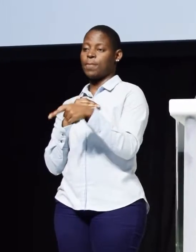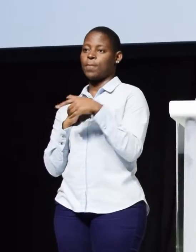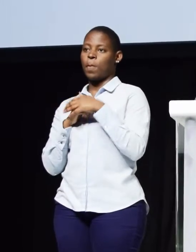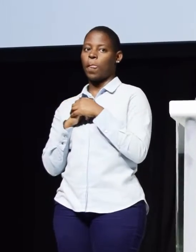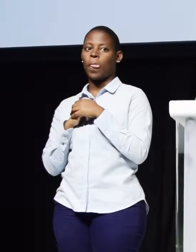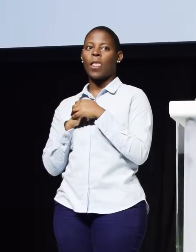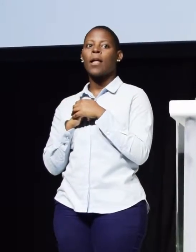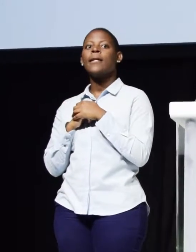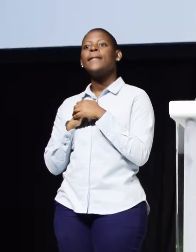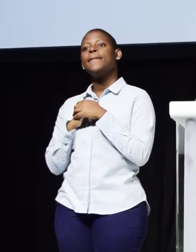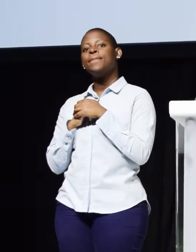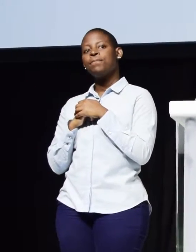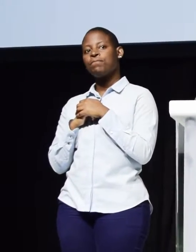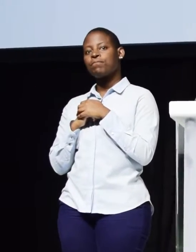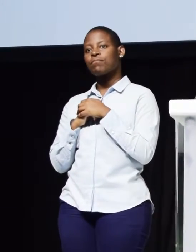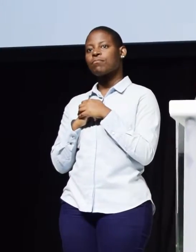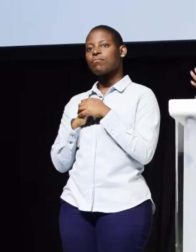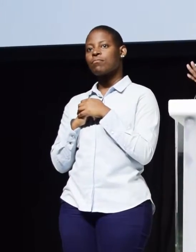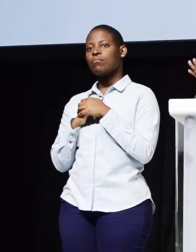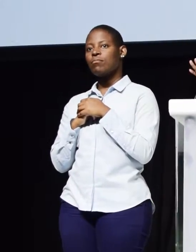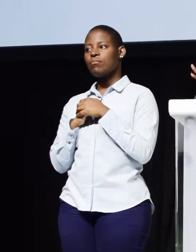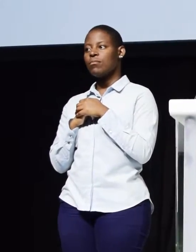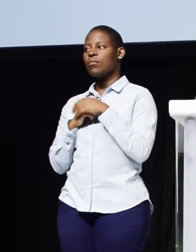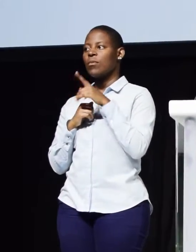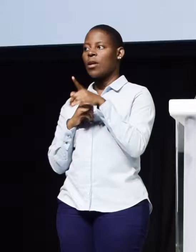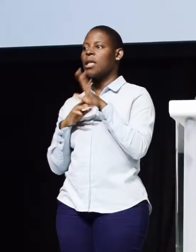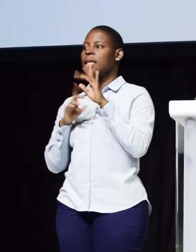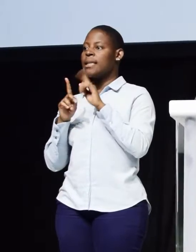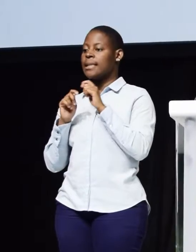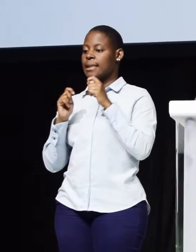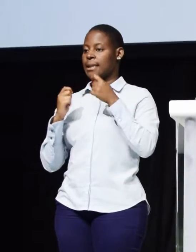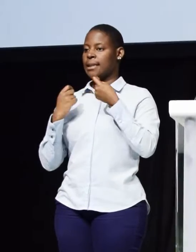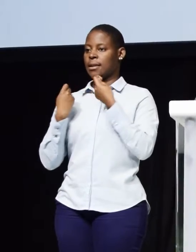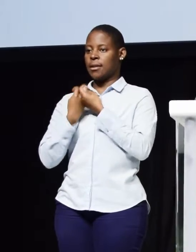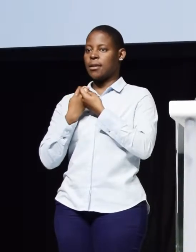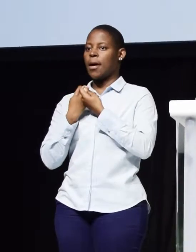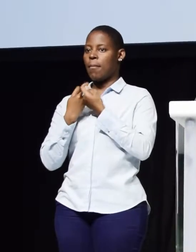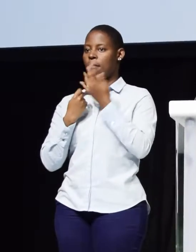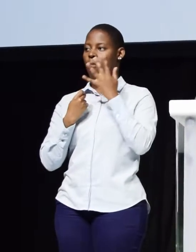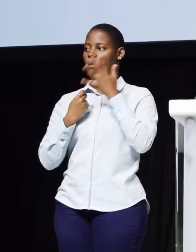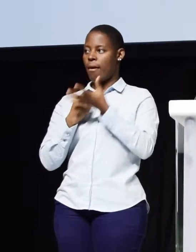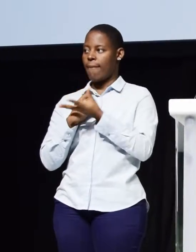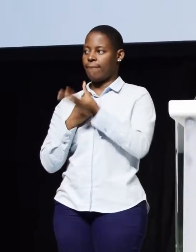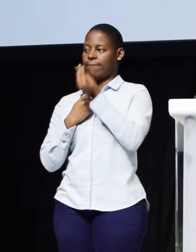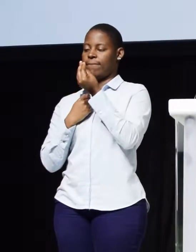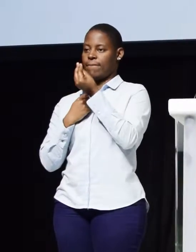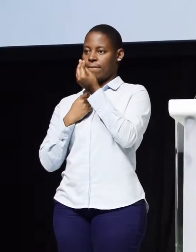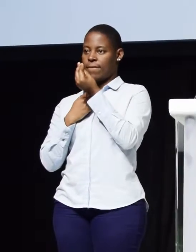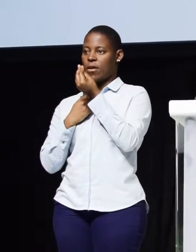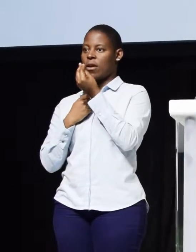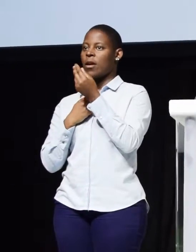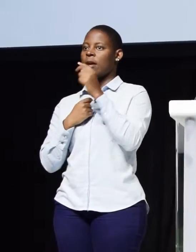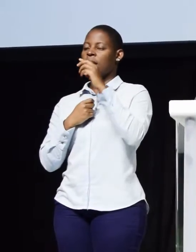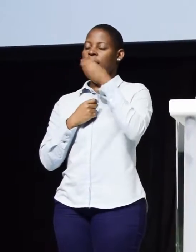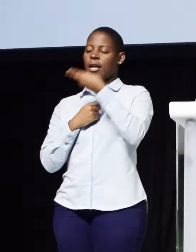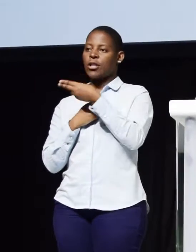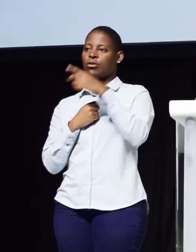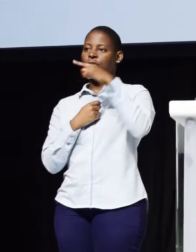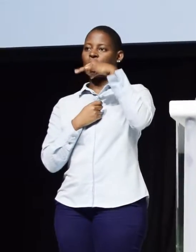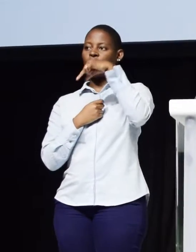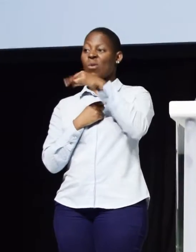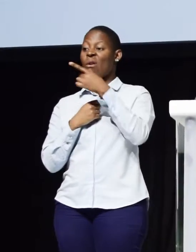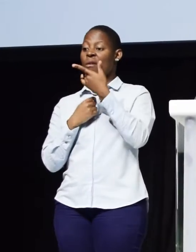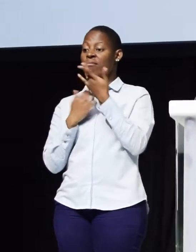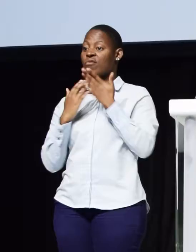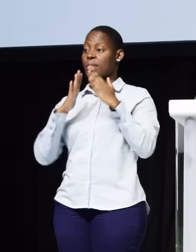we are going to have the team working there as led by the HQ of Human Settlement